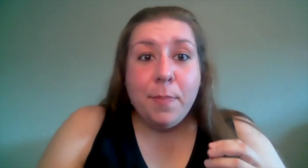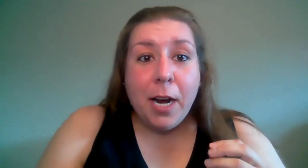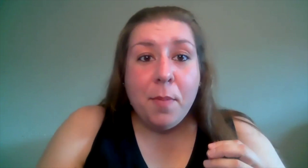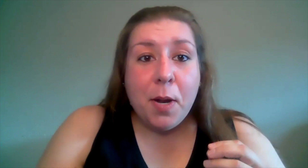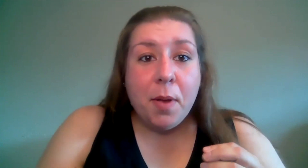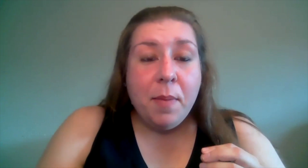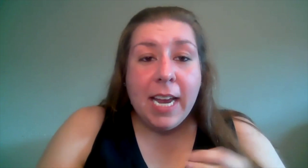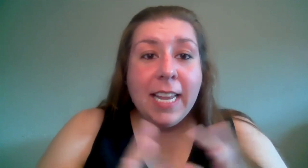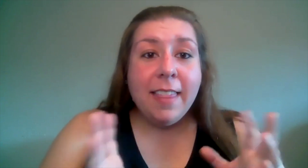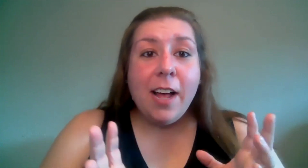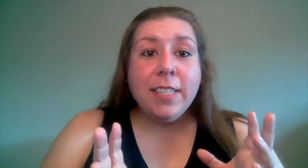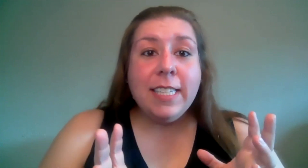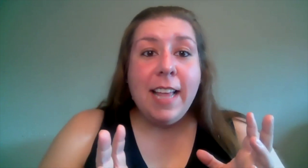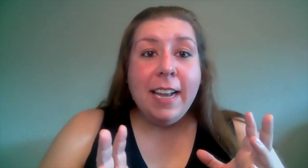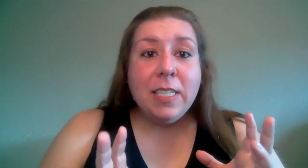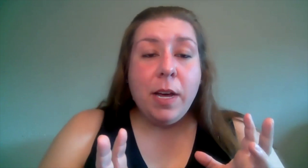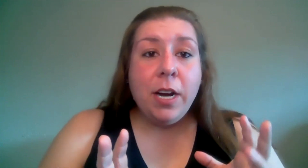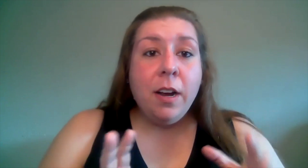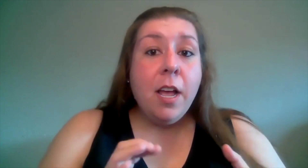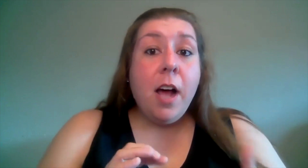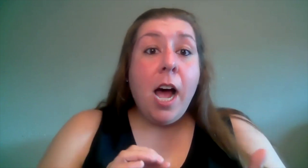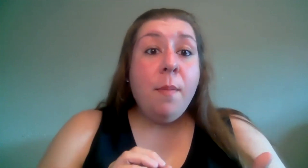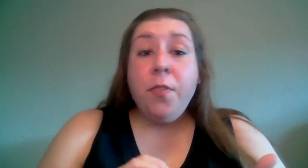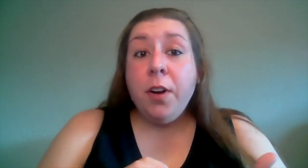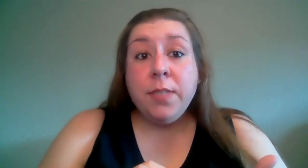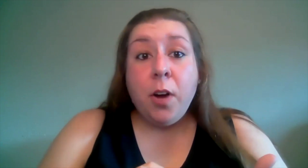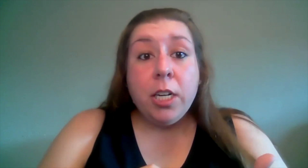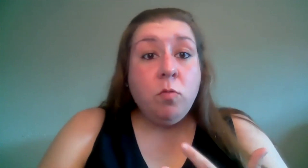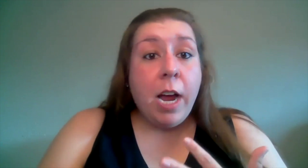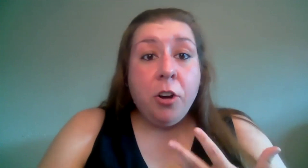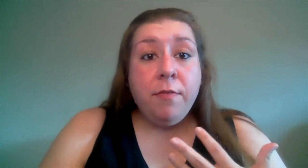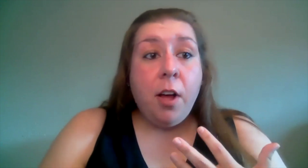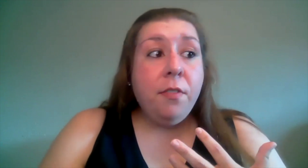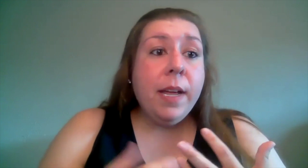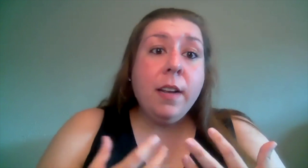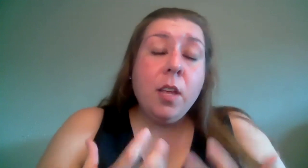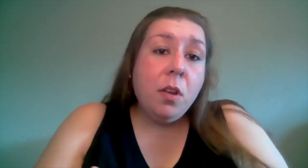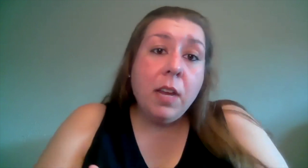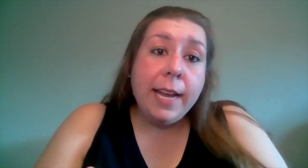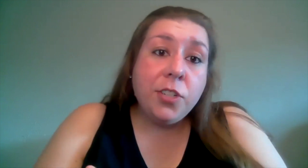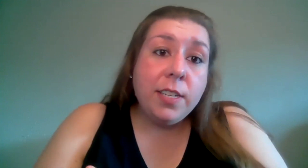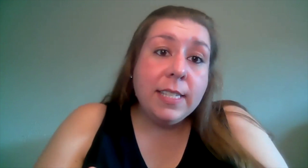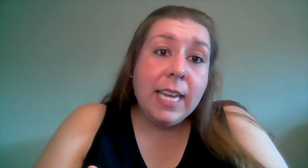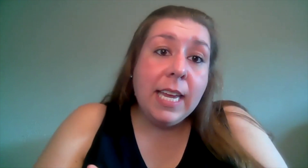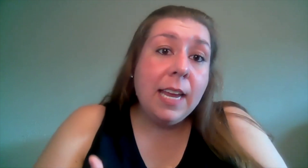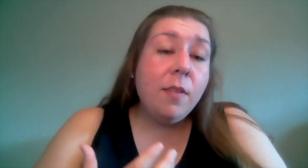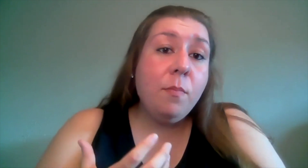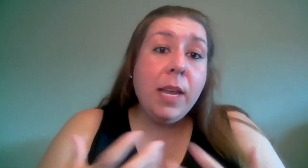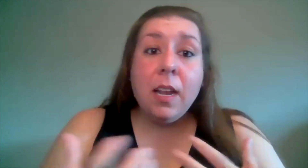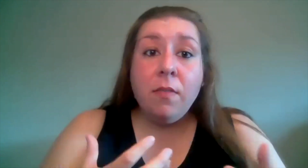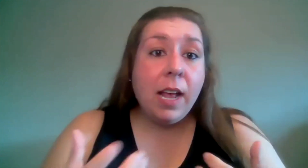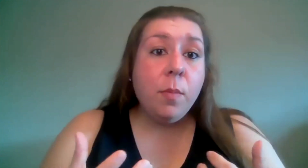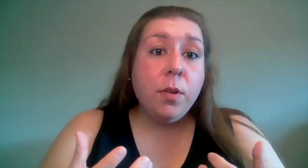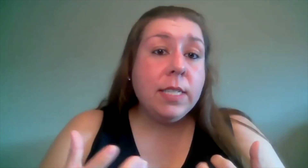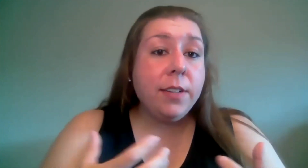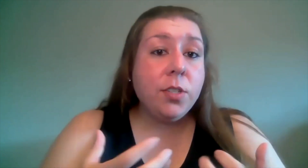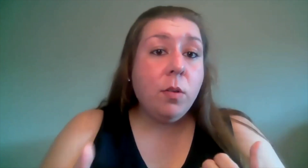the bare minimum anything else than that is better um for as far as writer involvement communication is key being available to answer